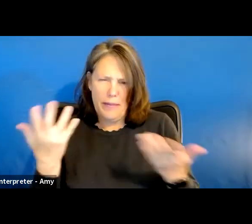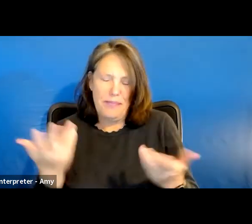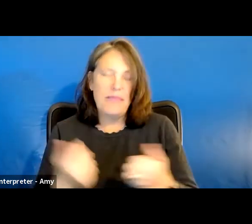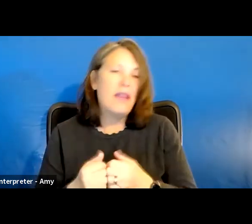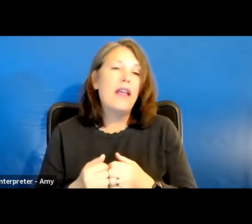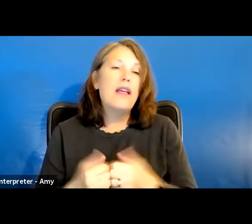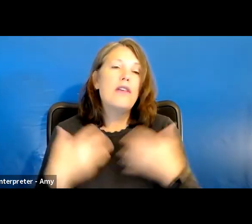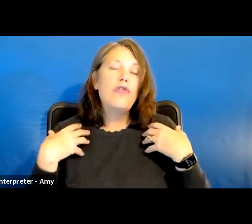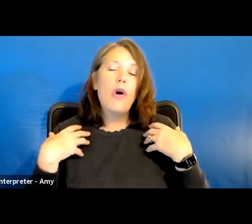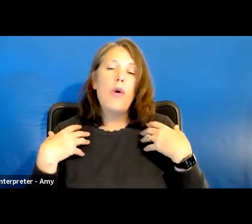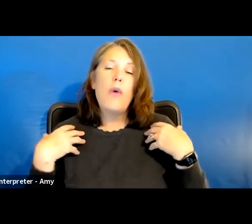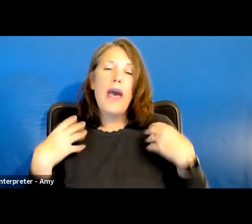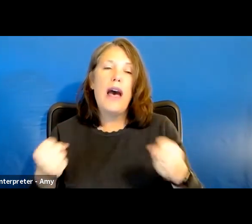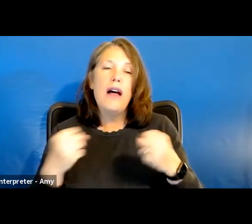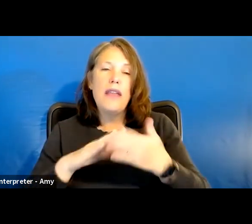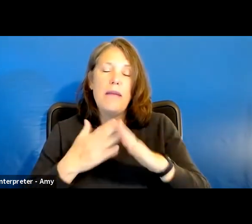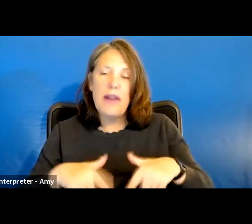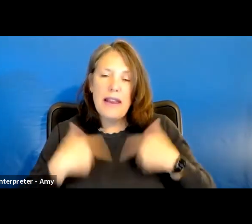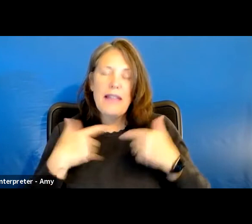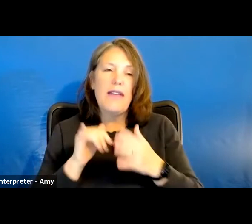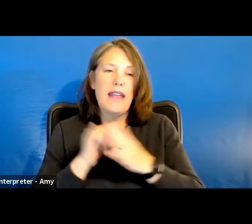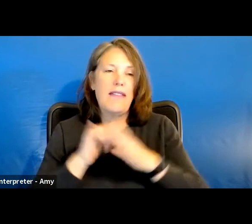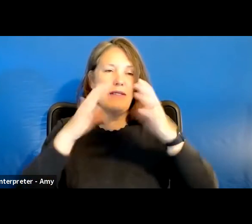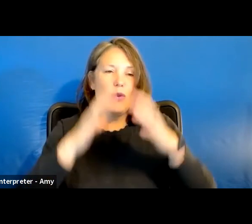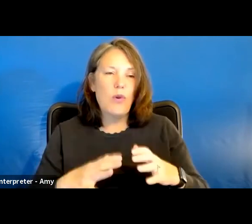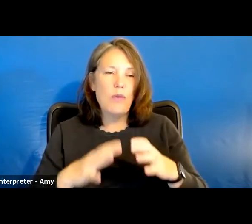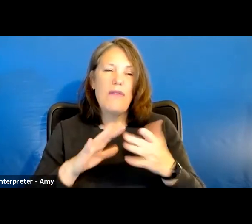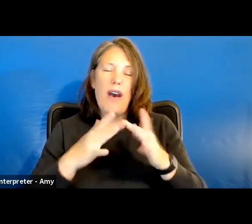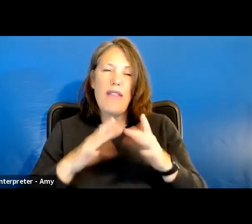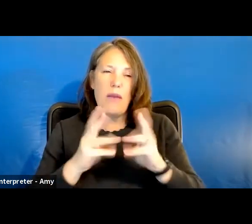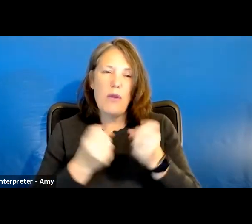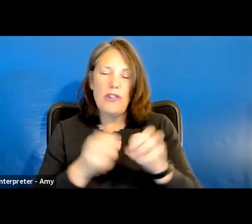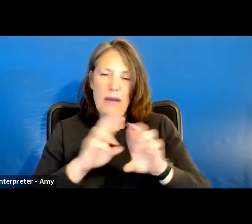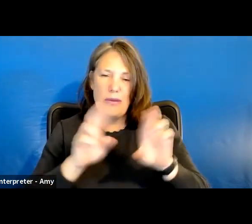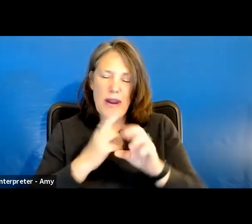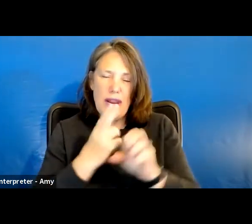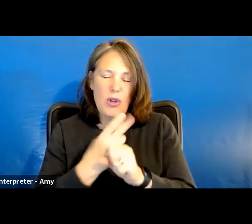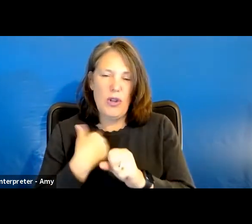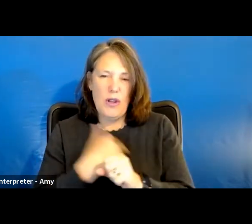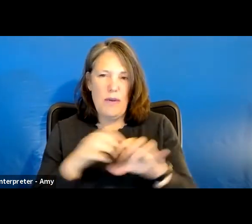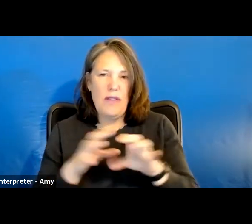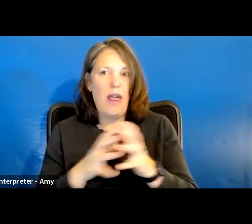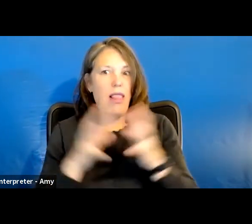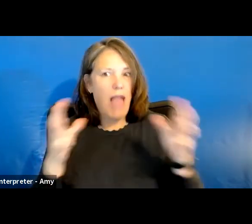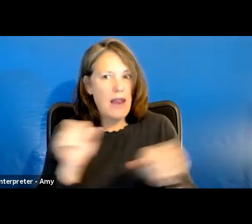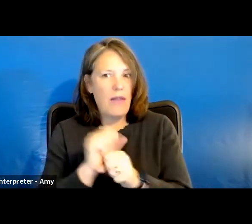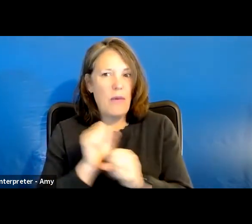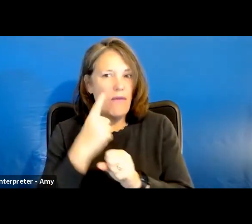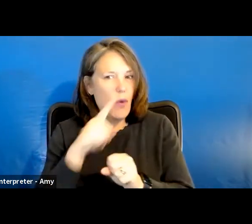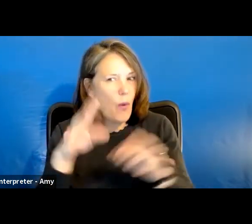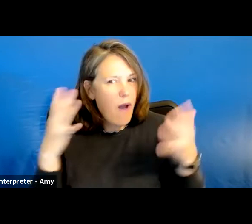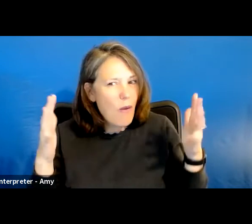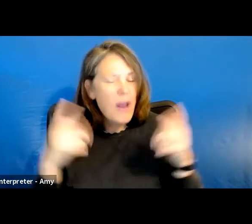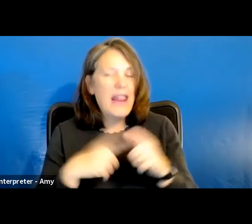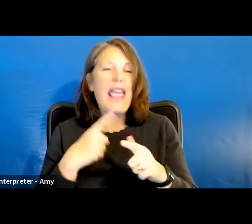Living is a group of online workshops that are ready to use. We have done a lot of the heavy lifting for you and they